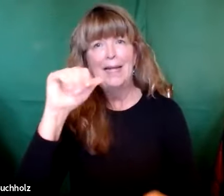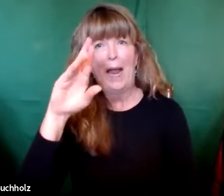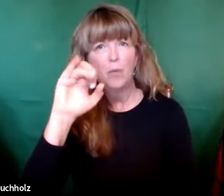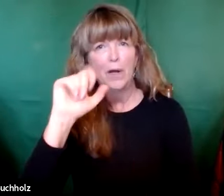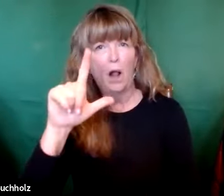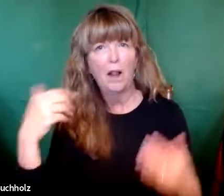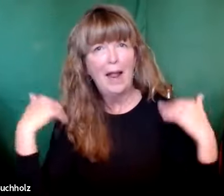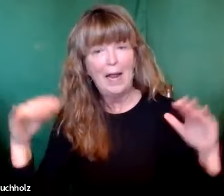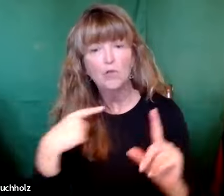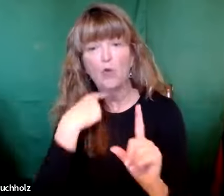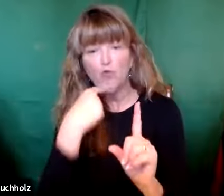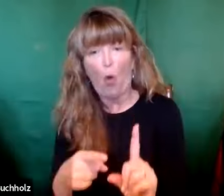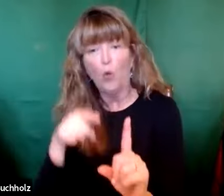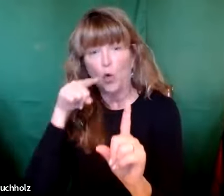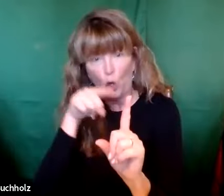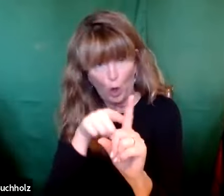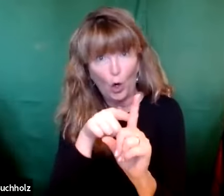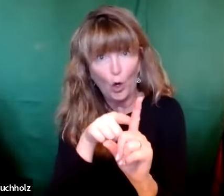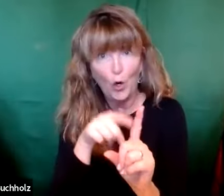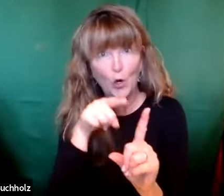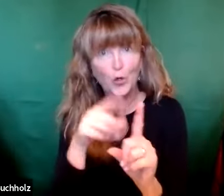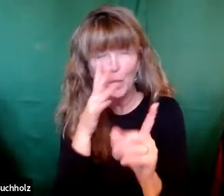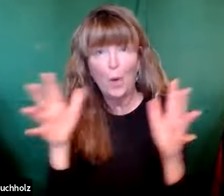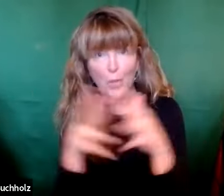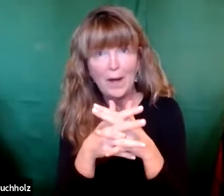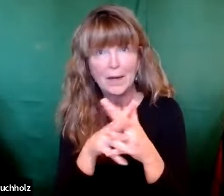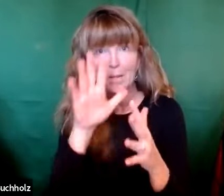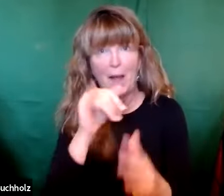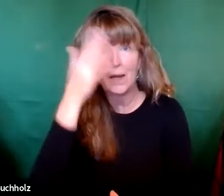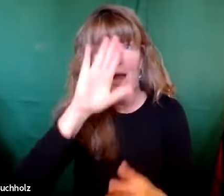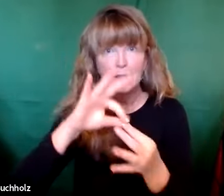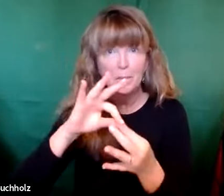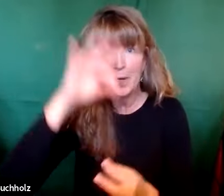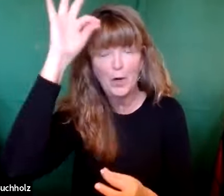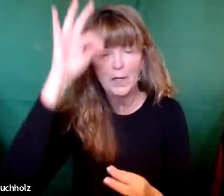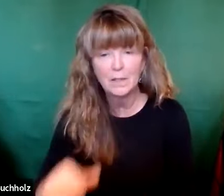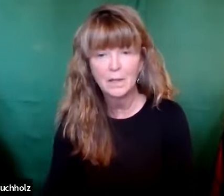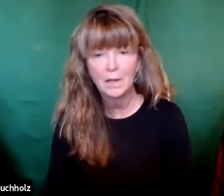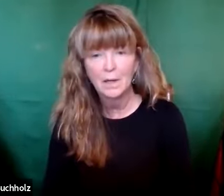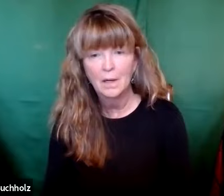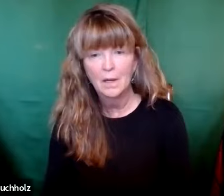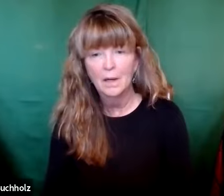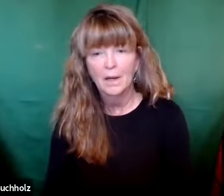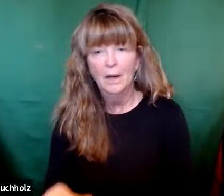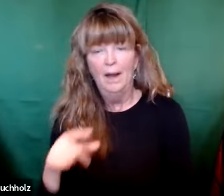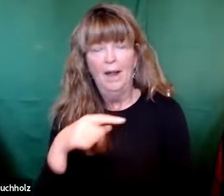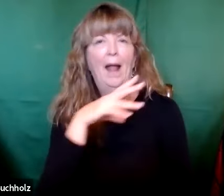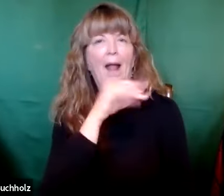verses said that the angel Gabriel had already told her that she was going to be conceived by the Holy Spirit.